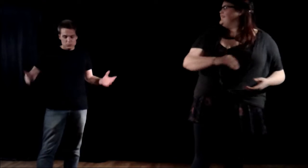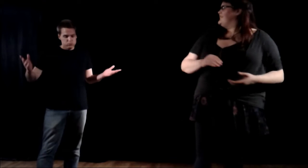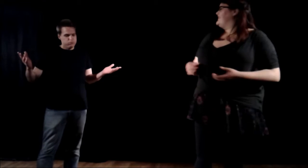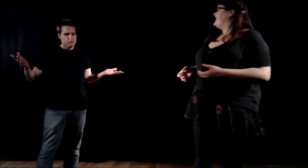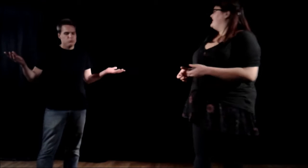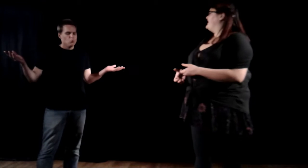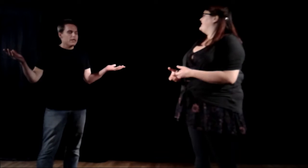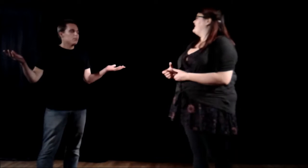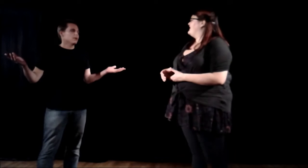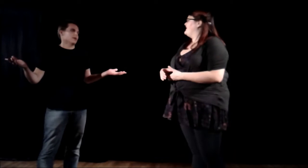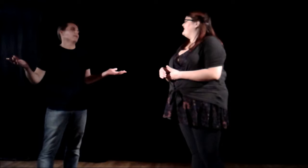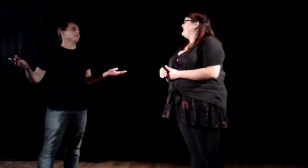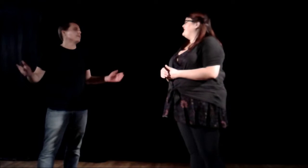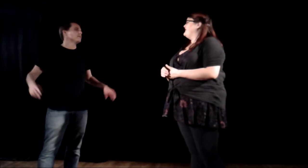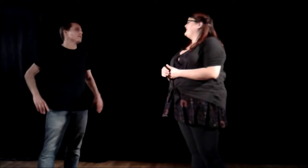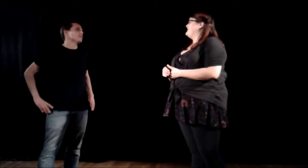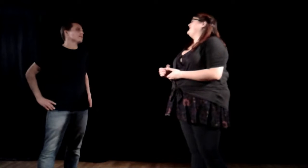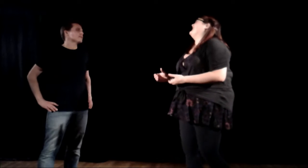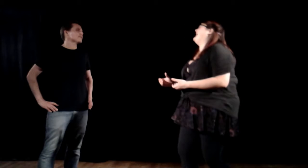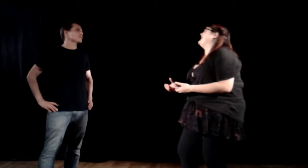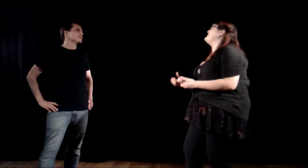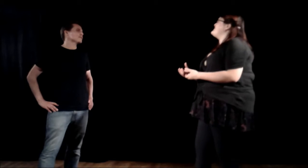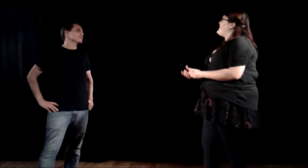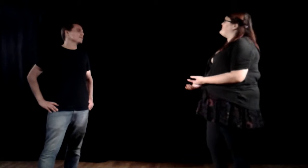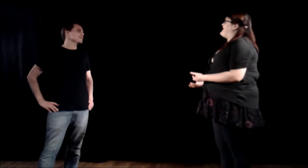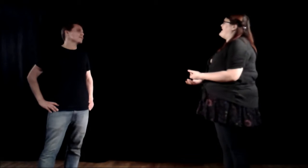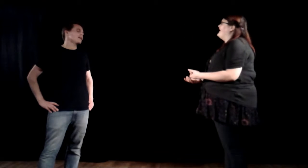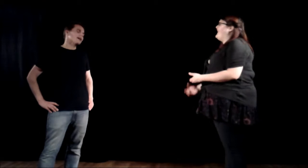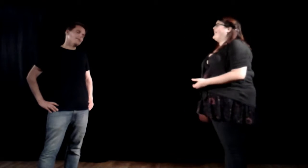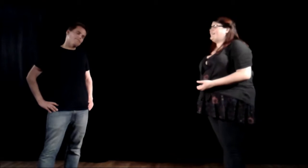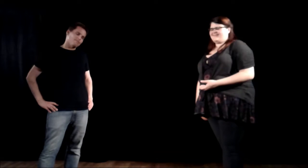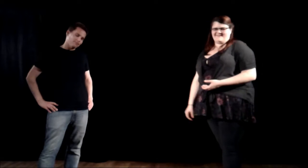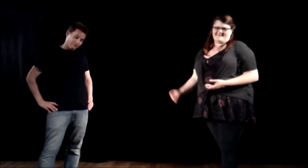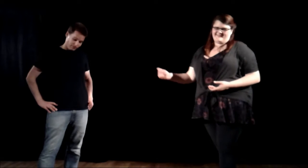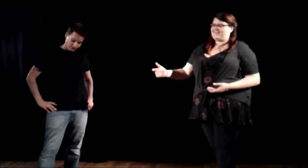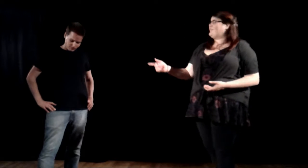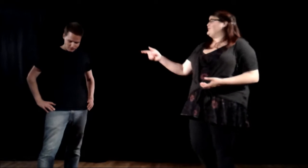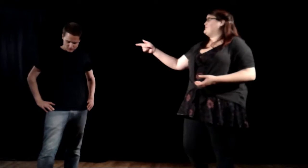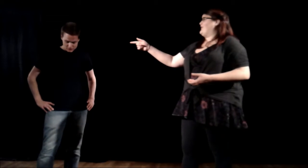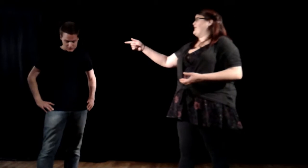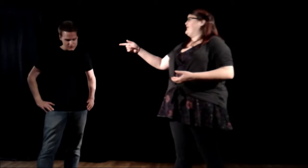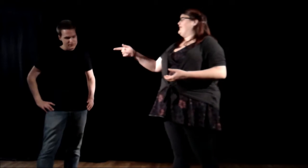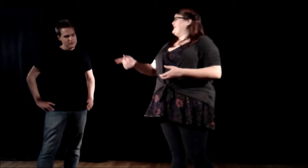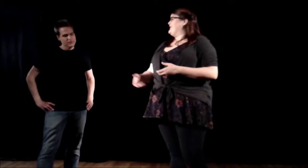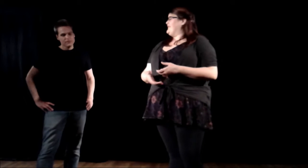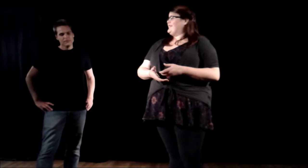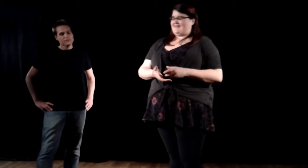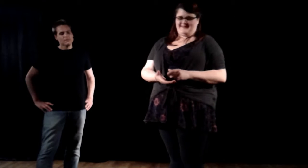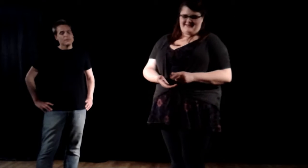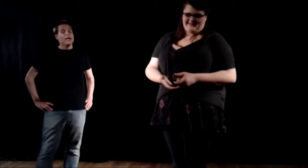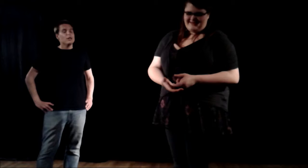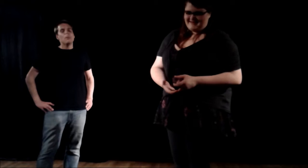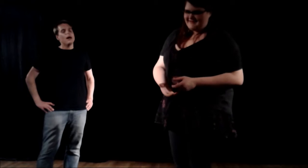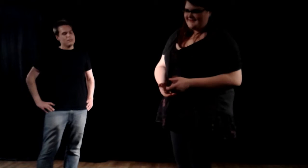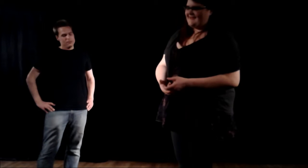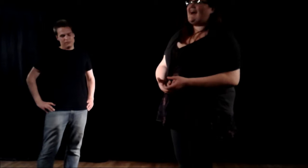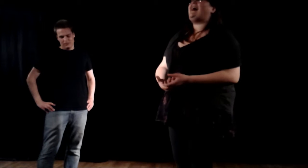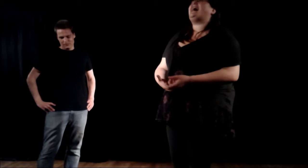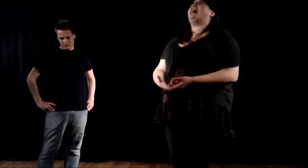You read a book. Ah, you know me. Guess which book? Harry Potter. Ah,